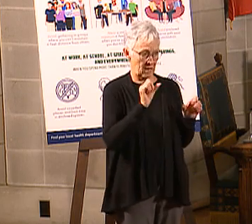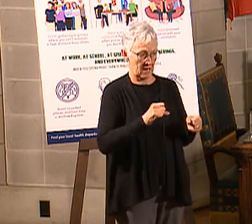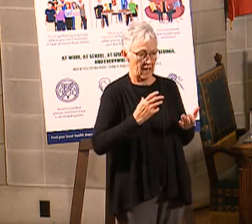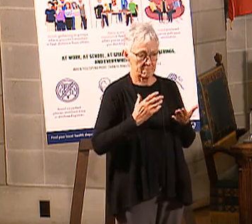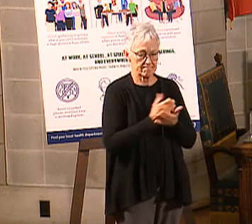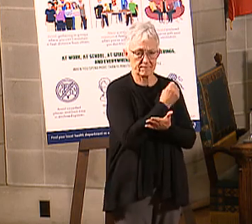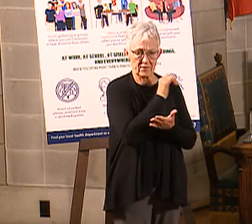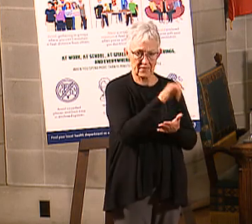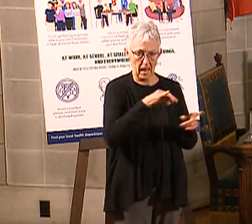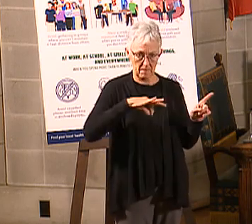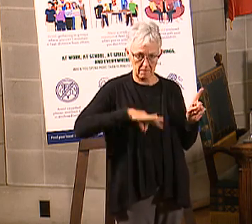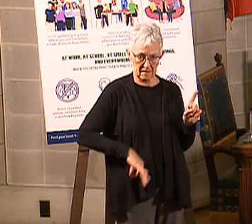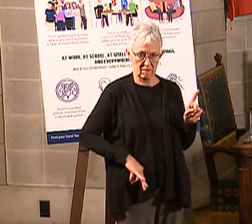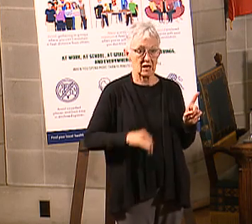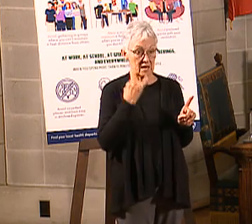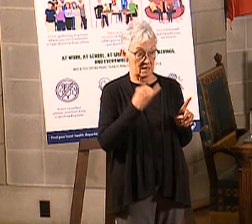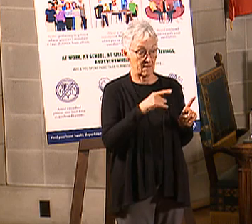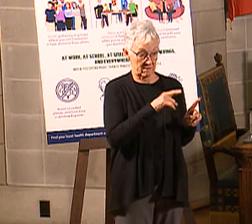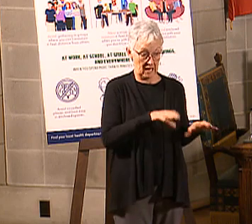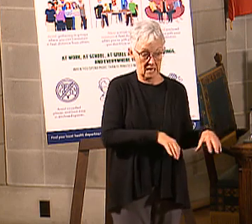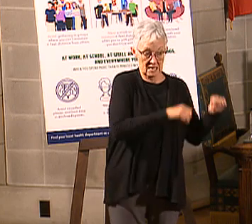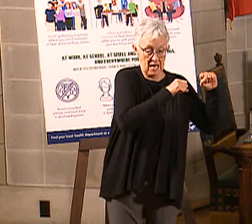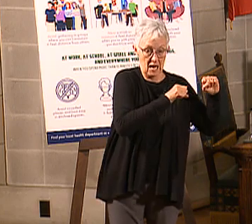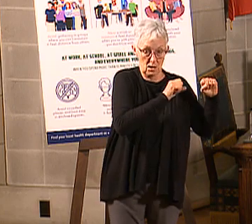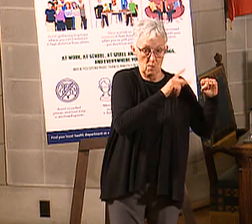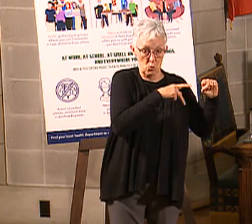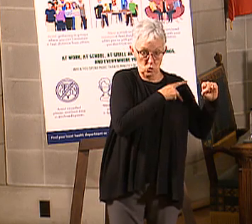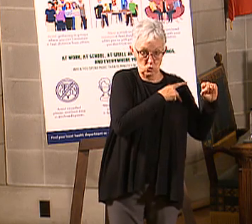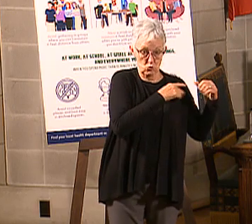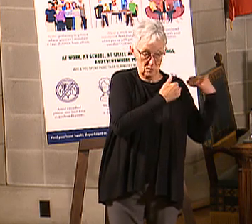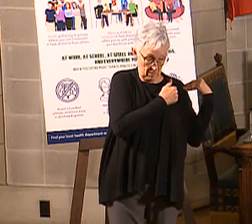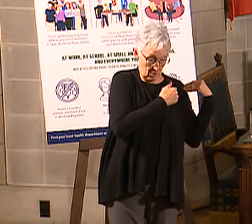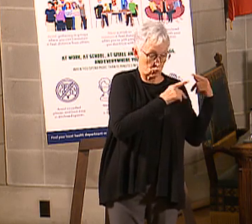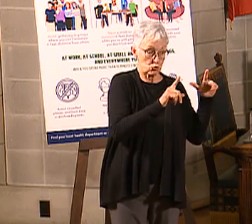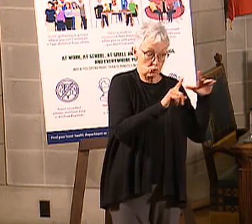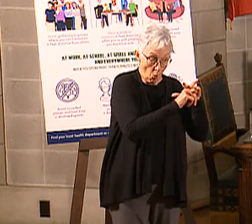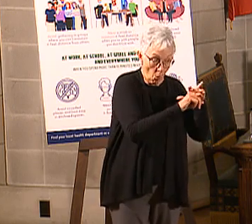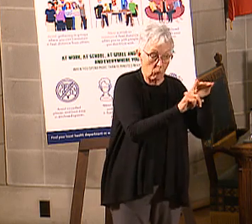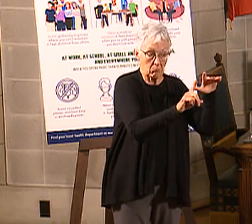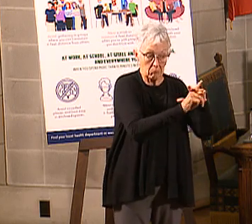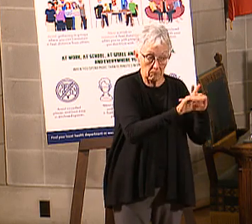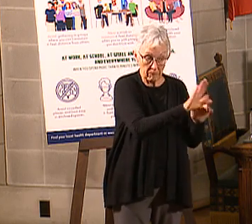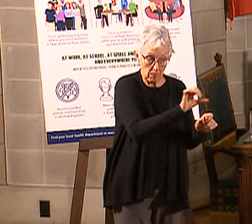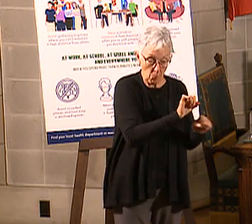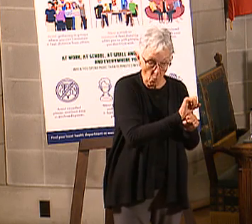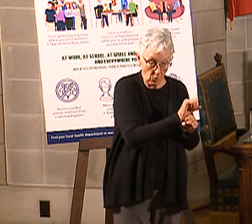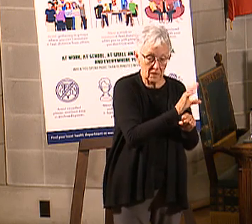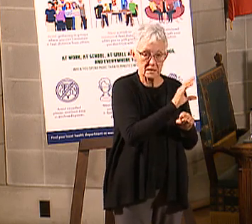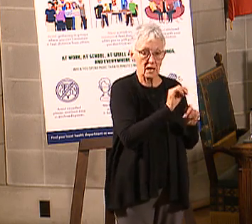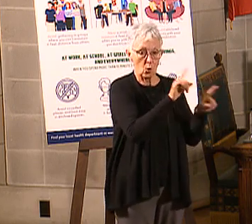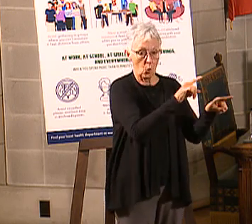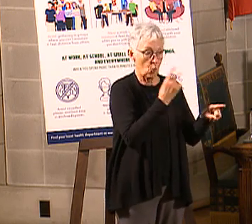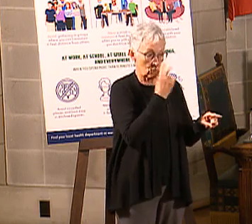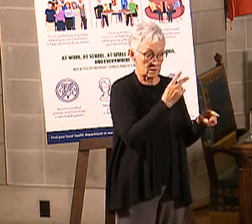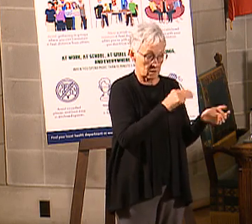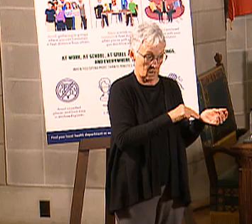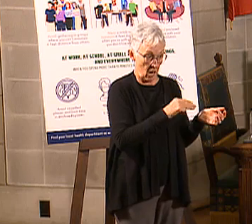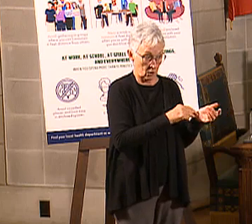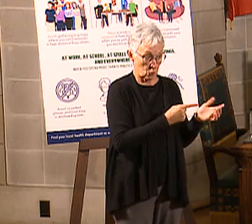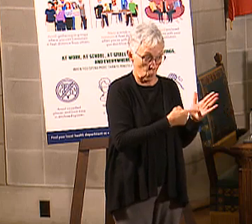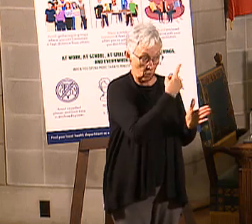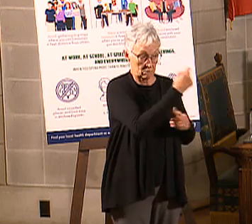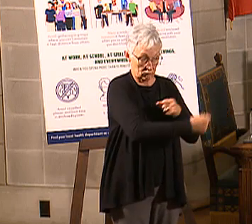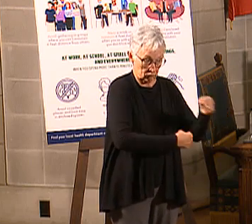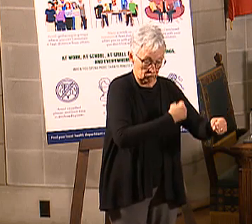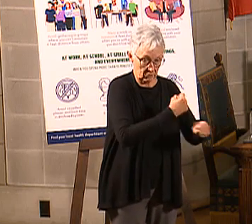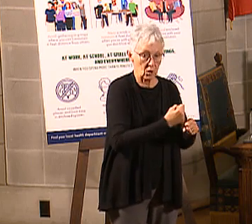And if they take that personal responsibility to show up at their appointments and to see their doctor every year, as we all should, then they